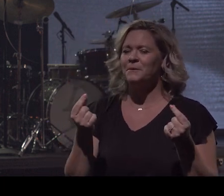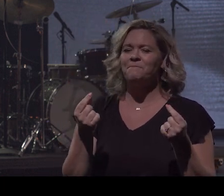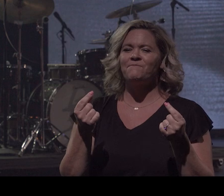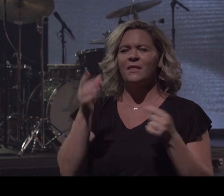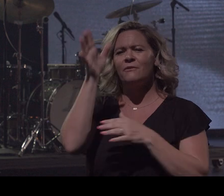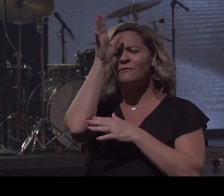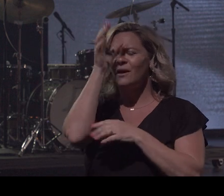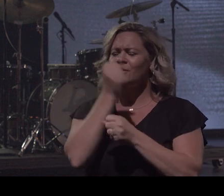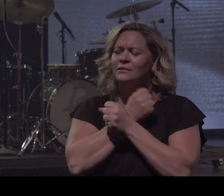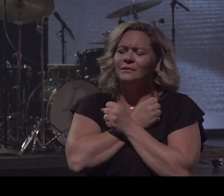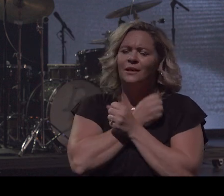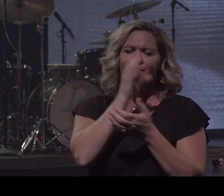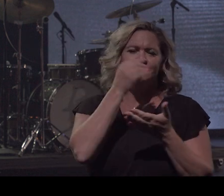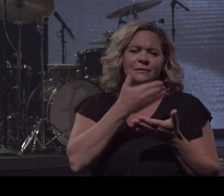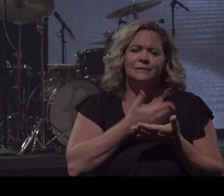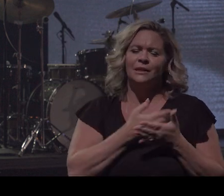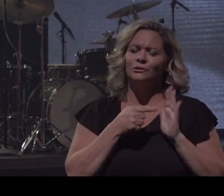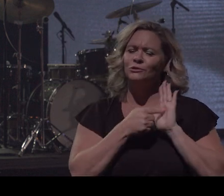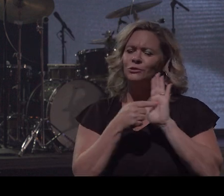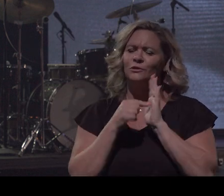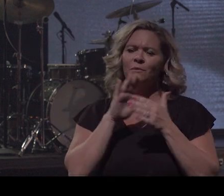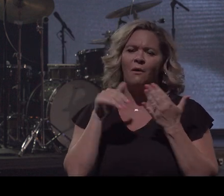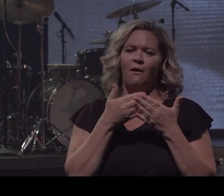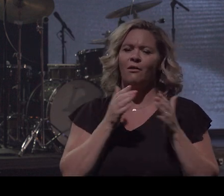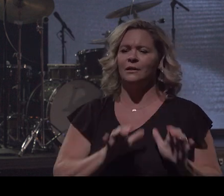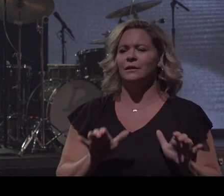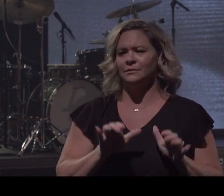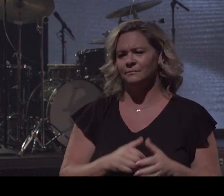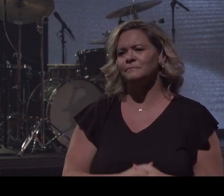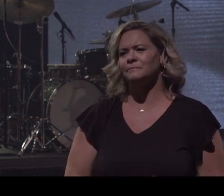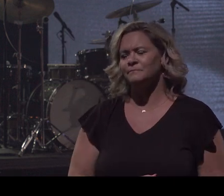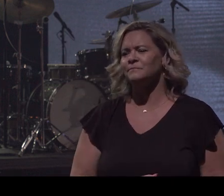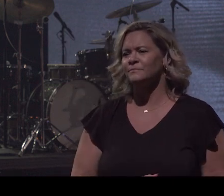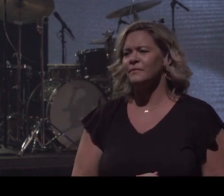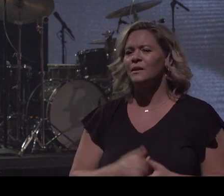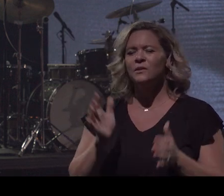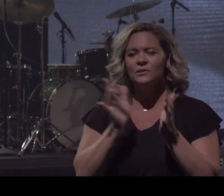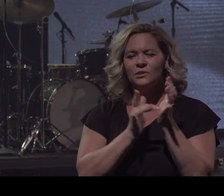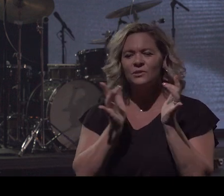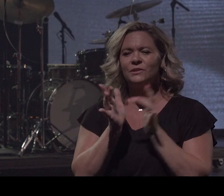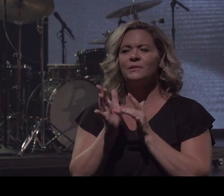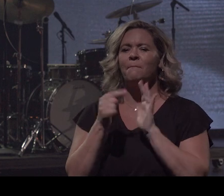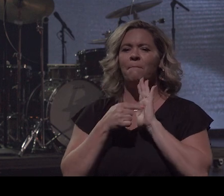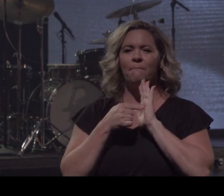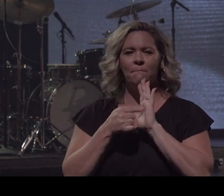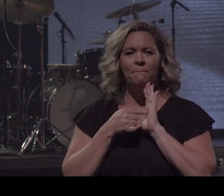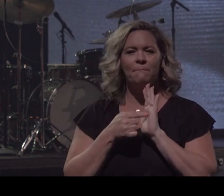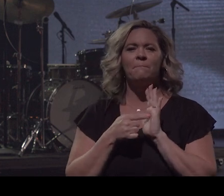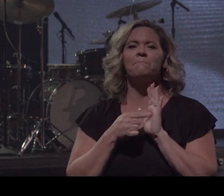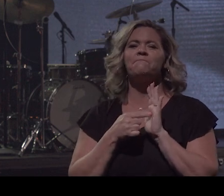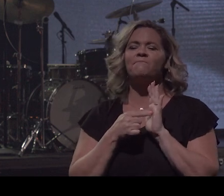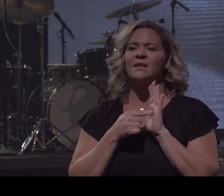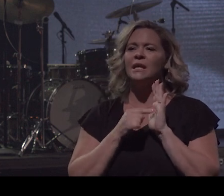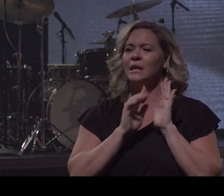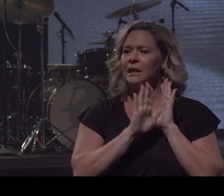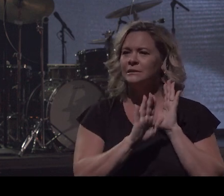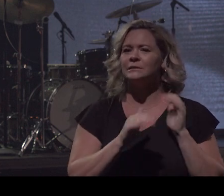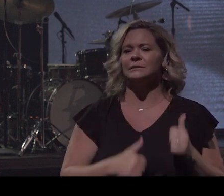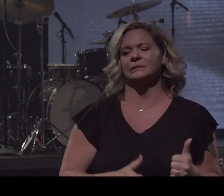son and shows him all he does see Jesus modeled his life after his